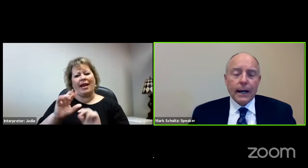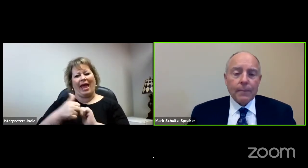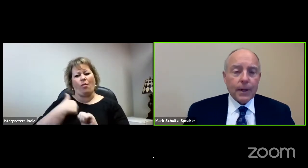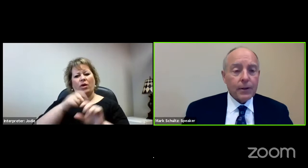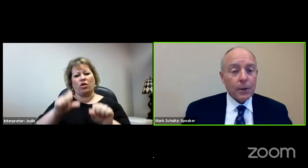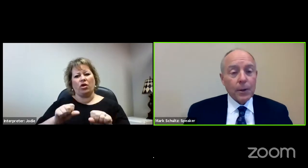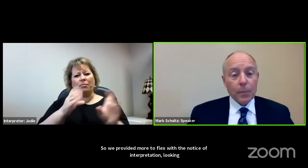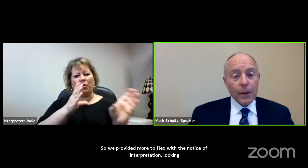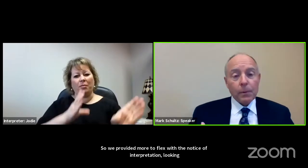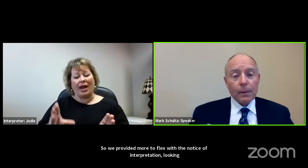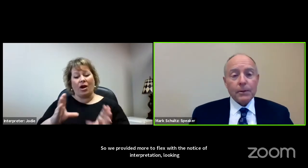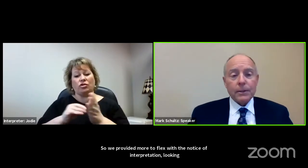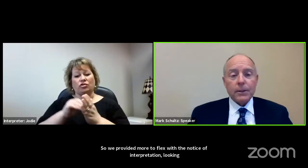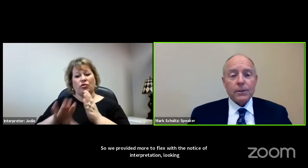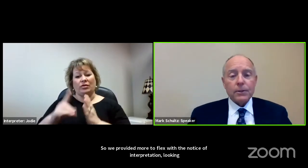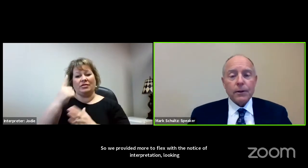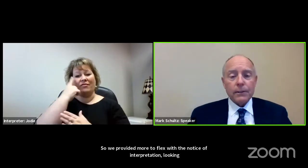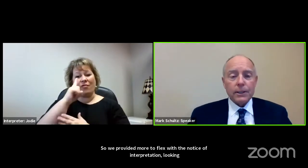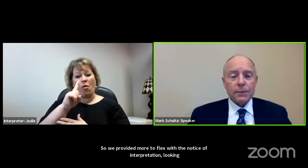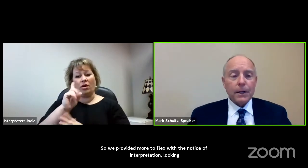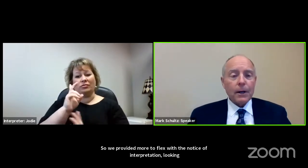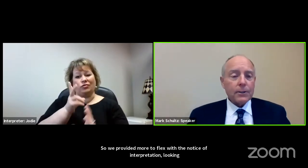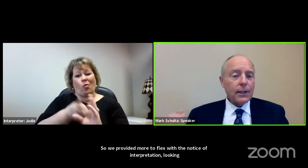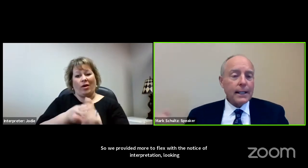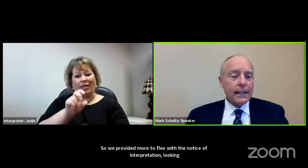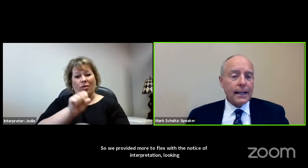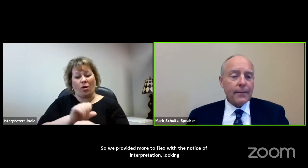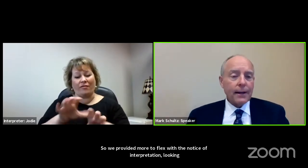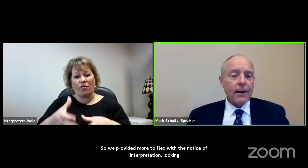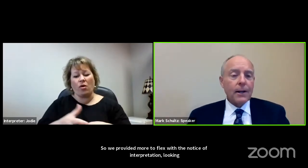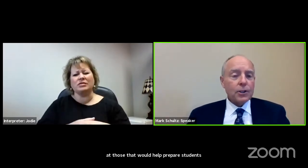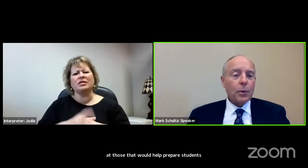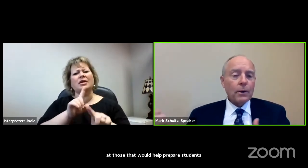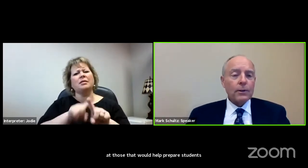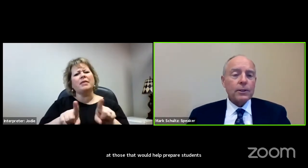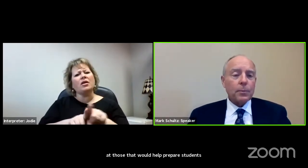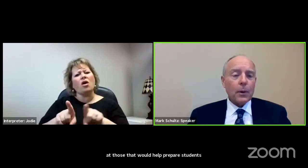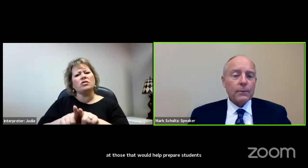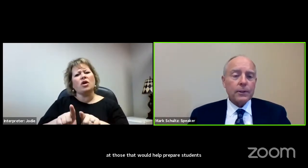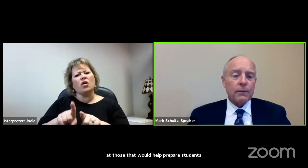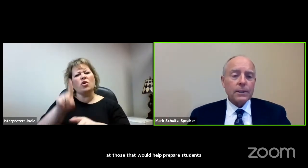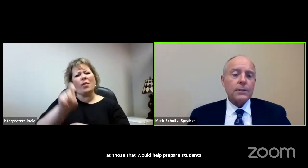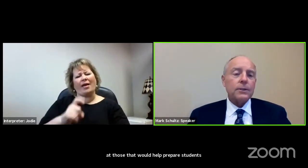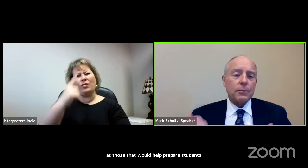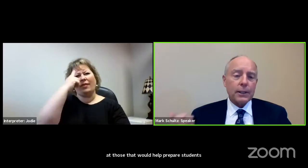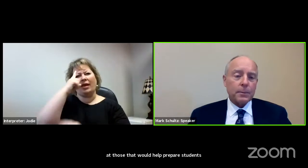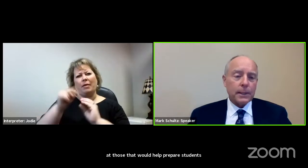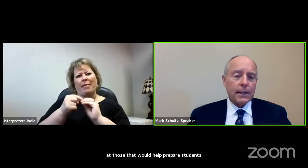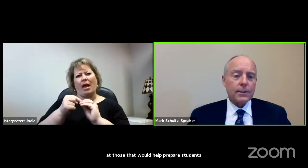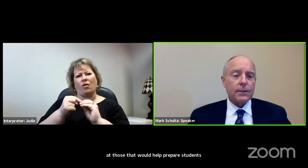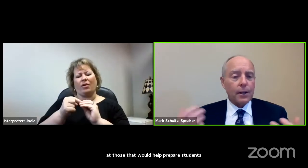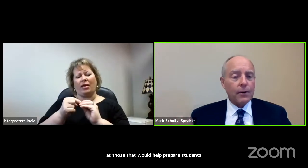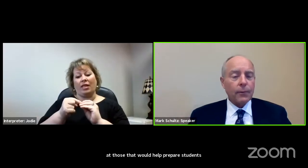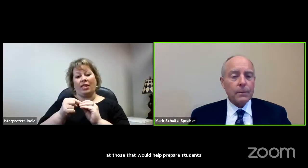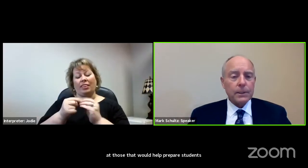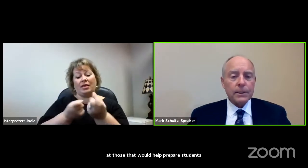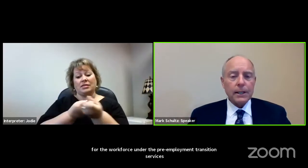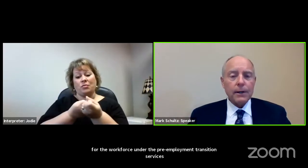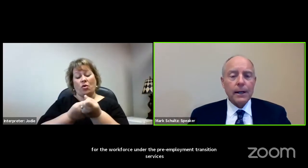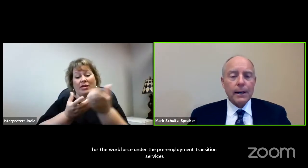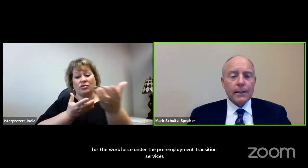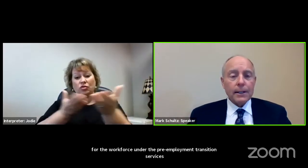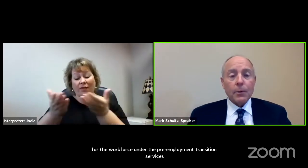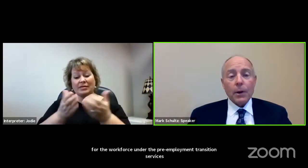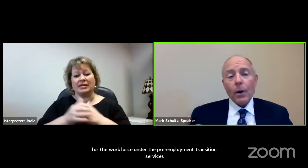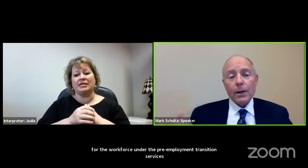under the pre-employment transition services, but also you need to get there. So what are the supportive services, the transportation, uniforms,